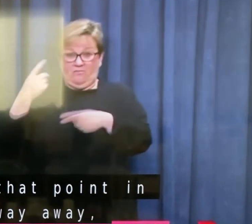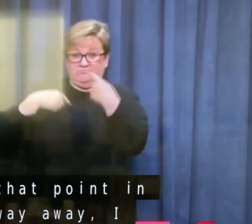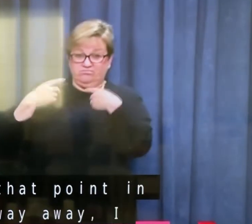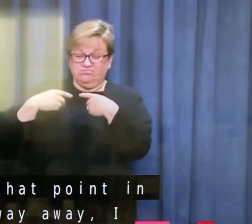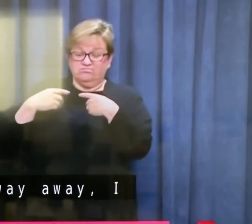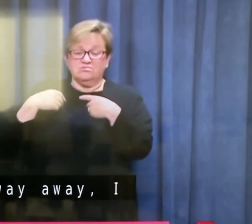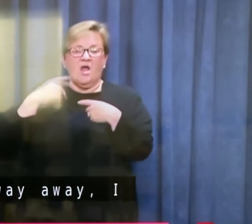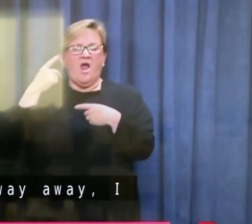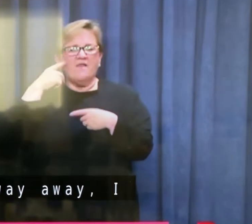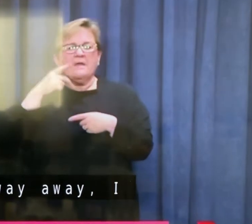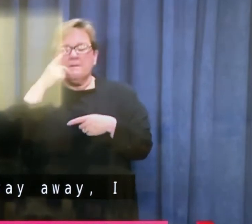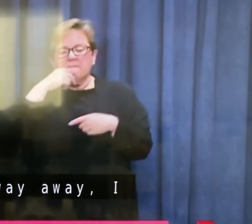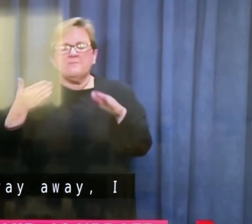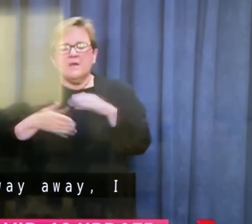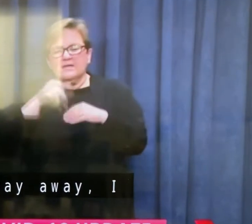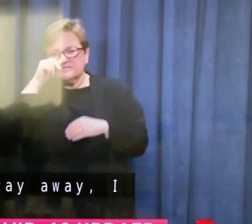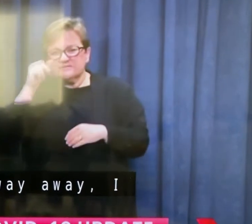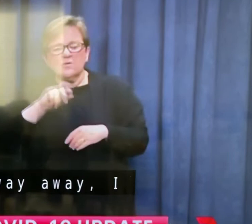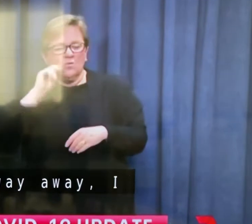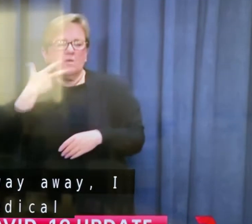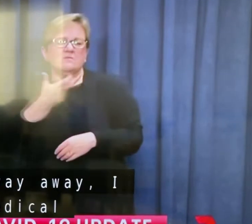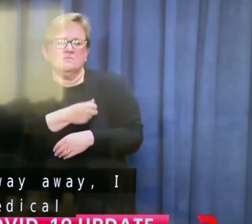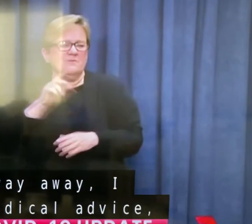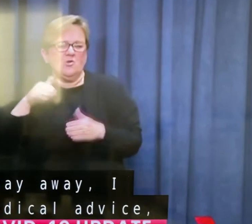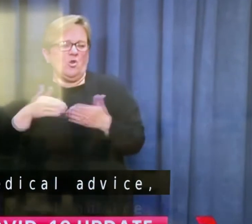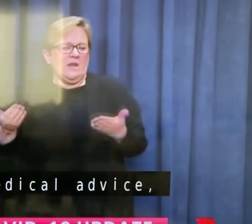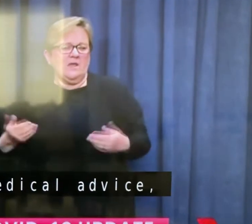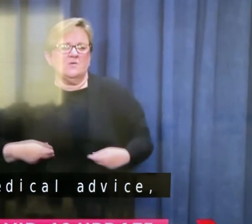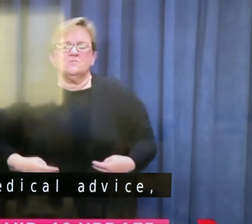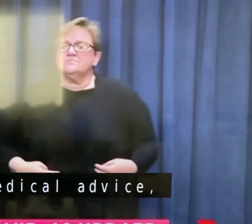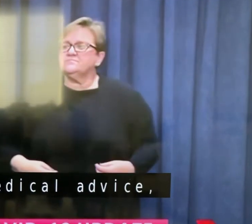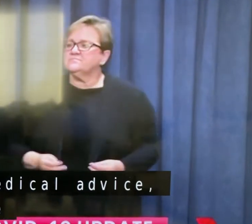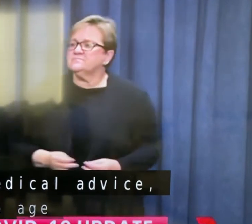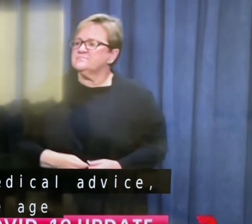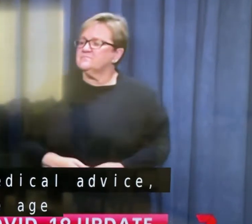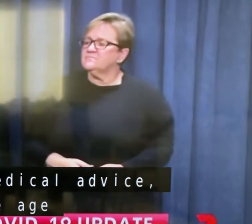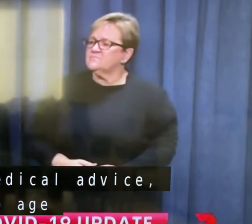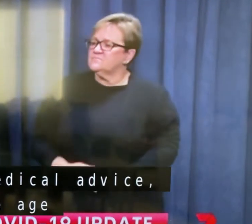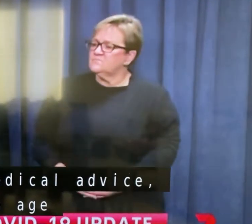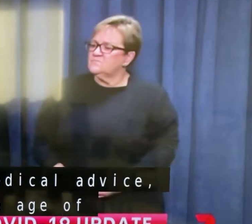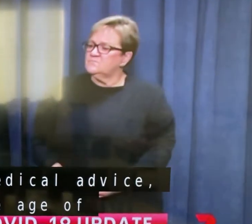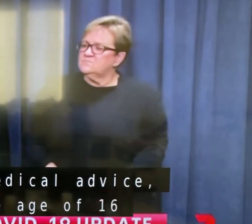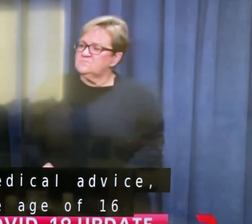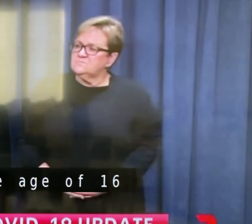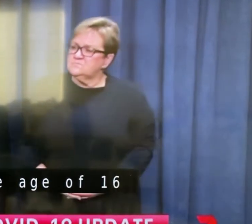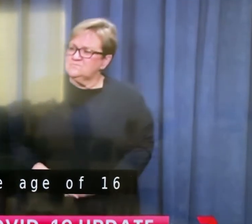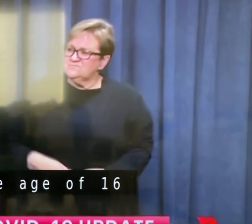that people under the age of 16 will be eligible. Can you shed any light